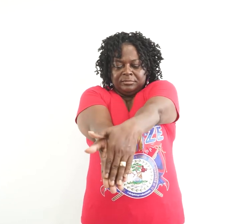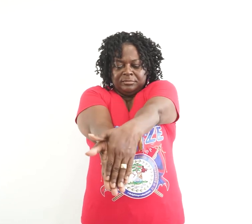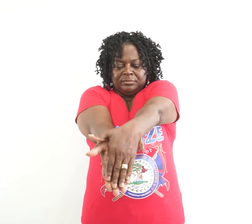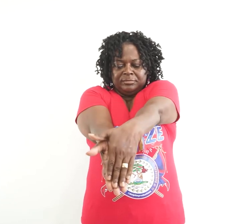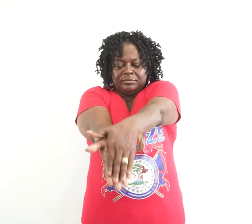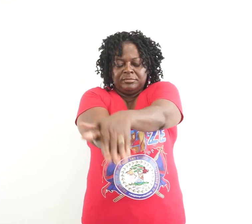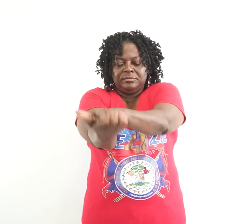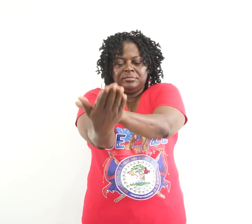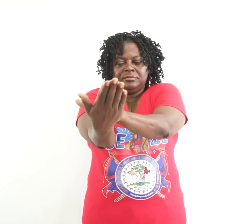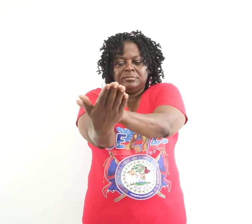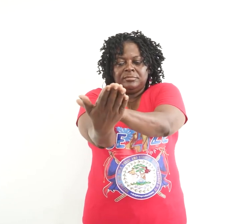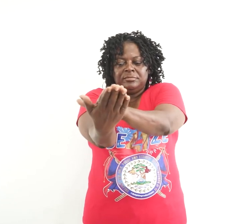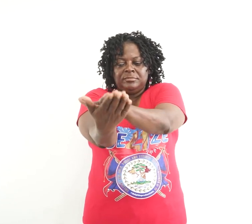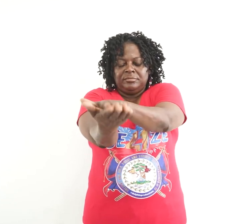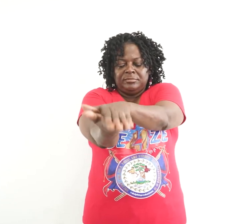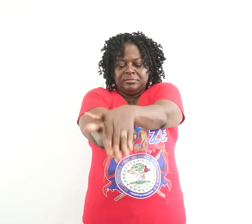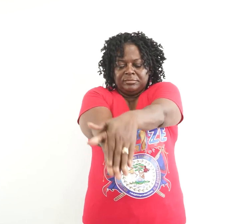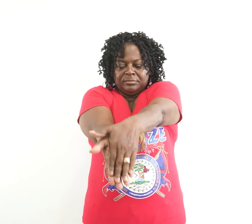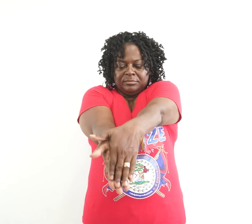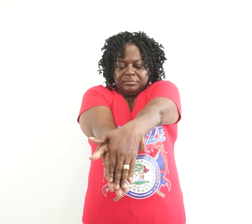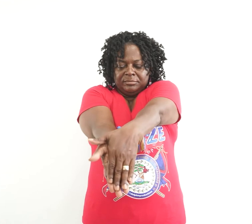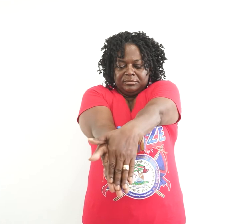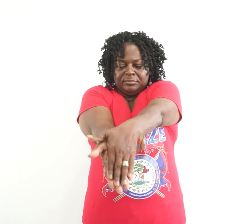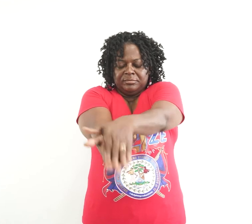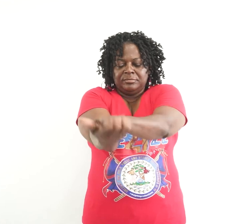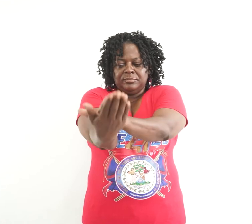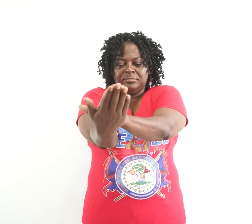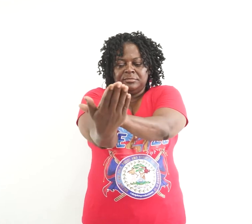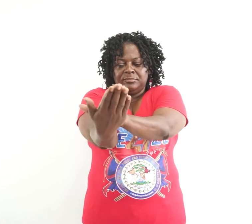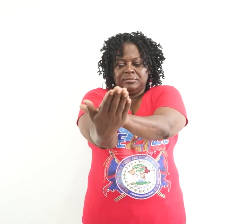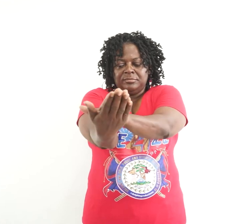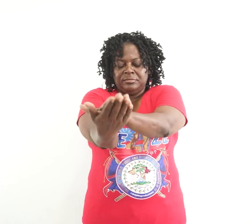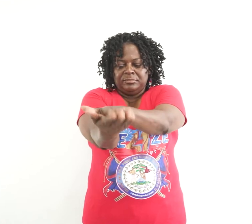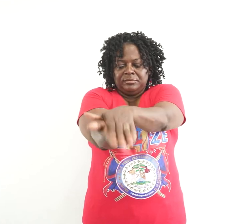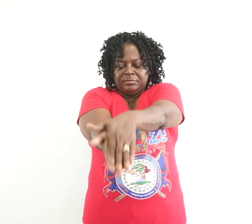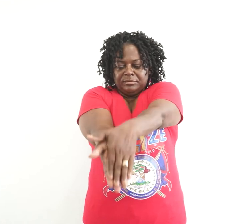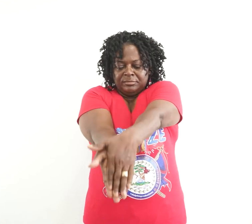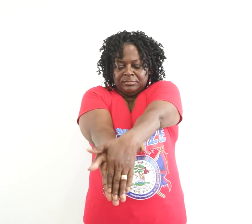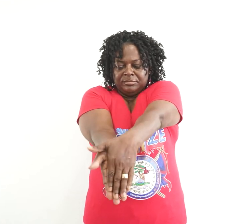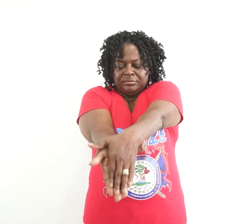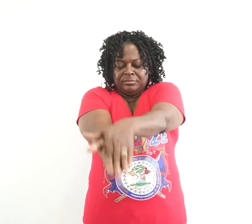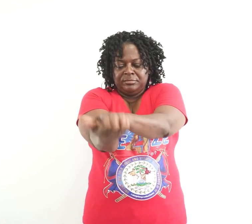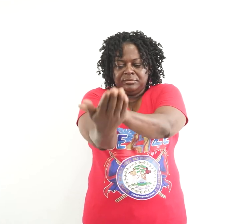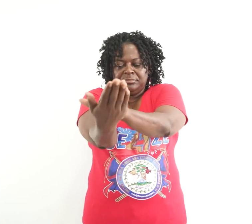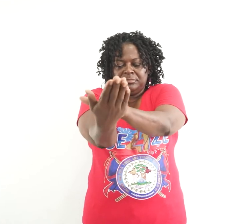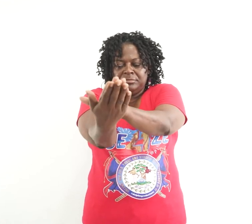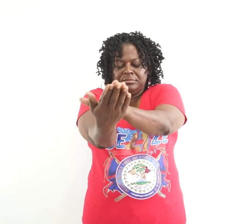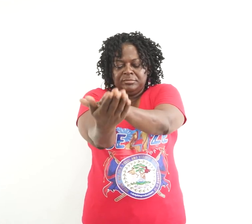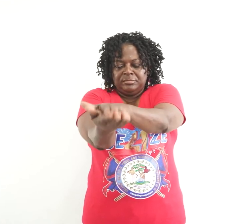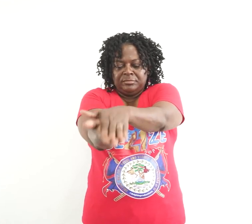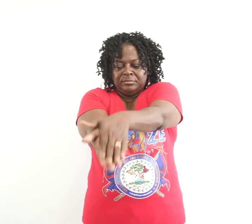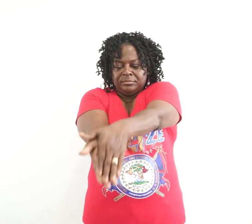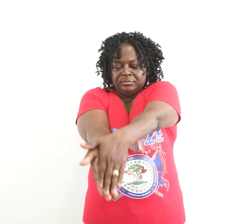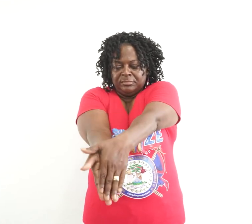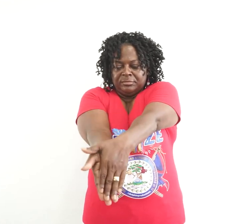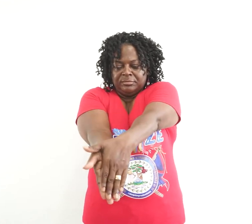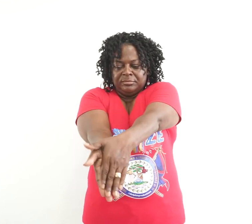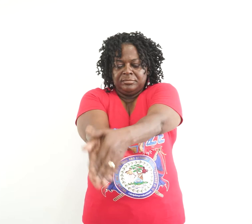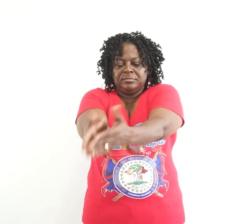Up. wrist should bend backward. Repeat five times.